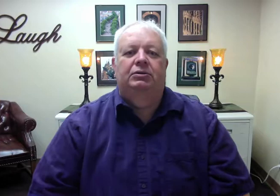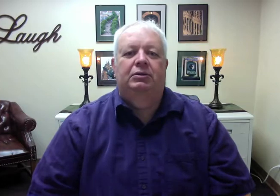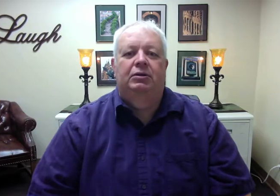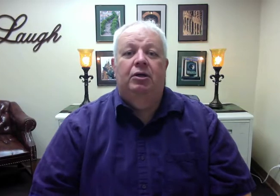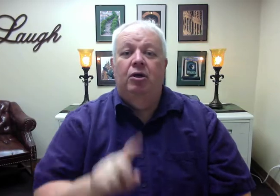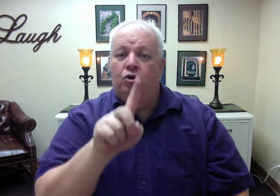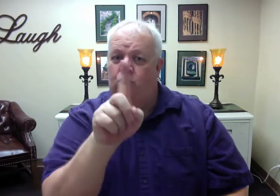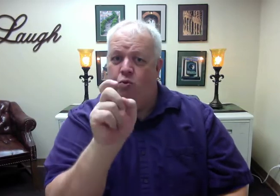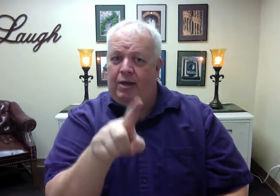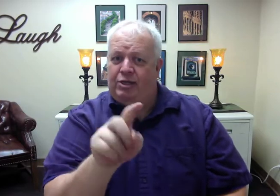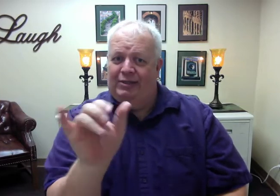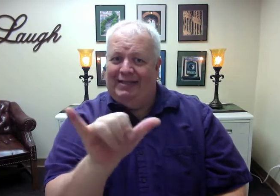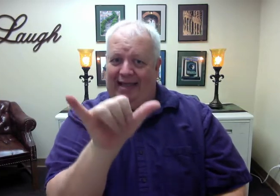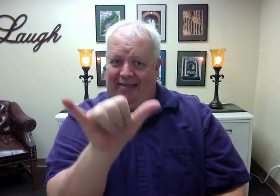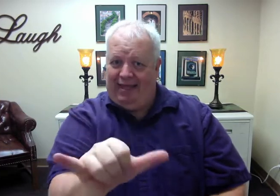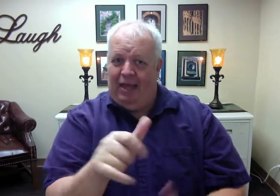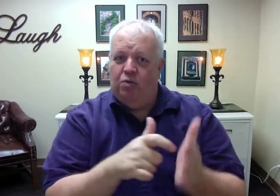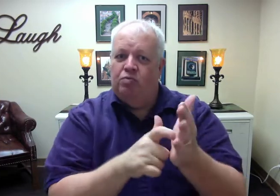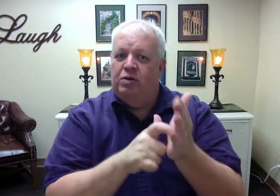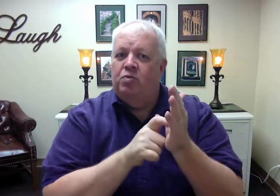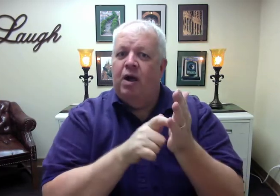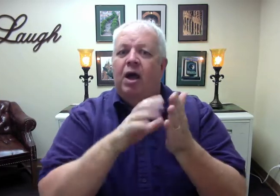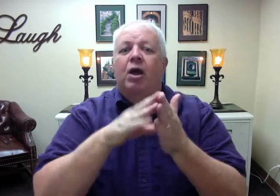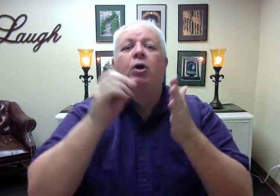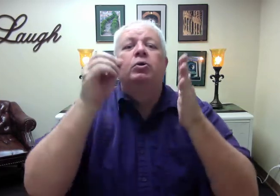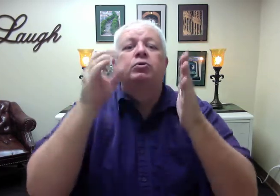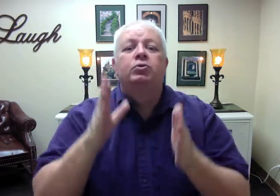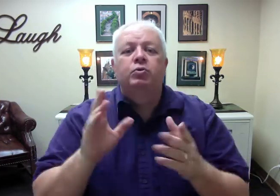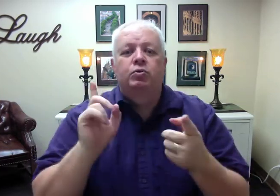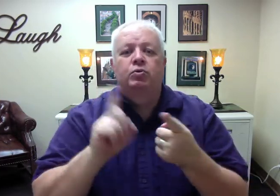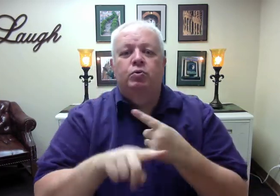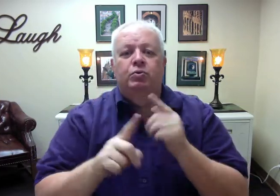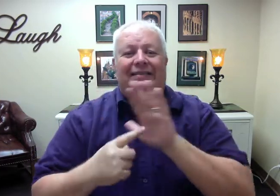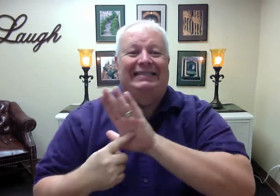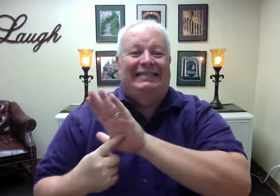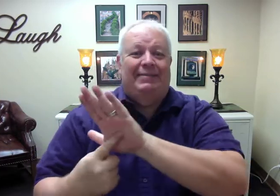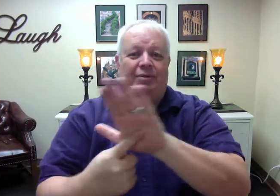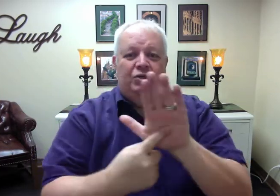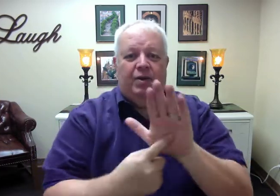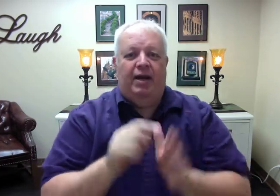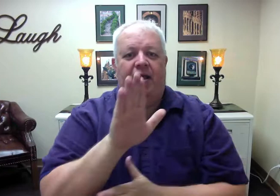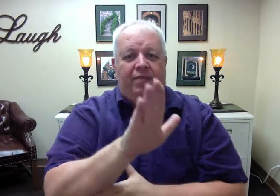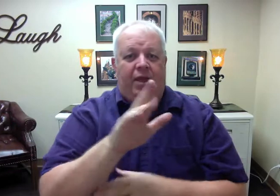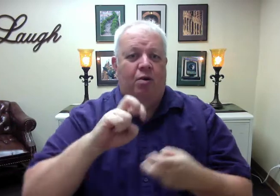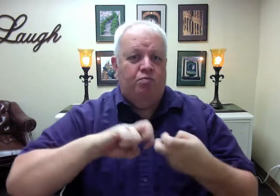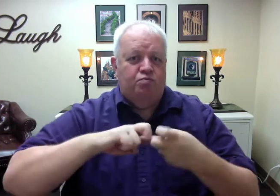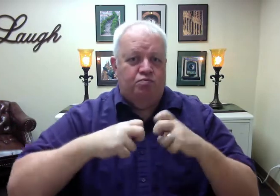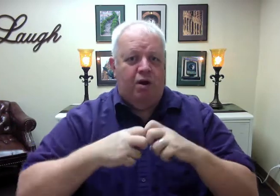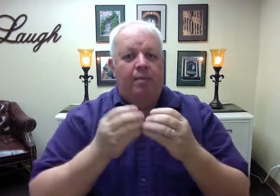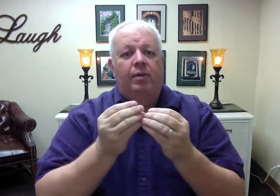Questions of this type require students to demonstrate their problem-solving skills.